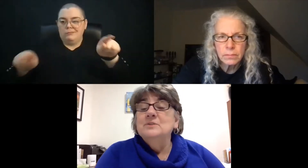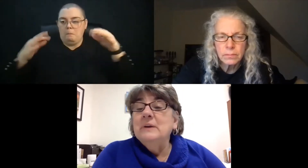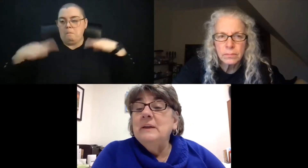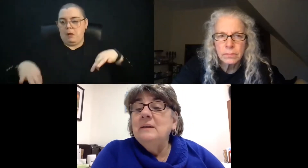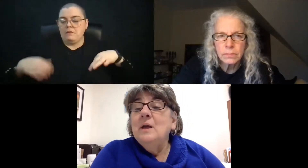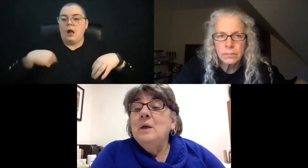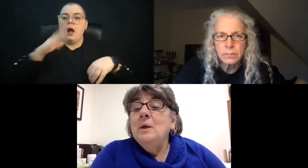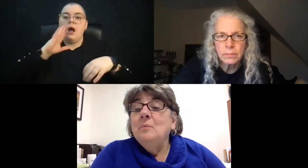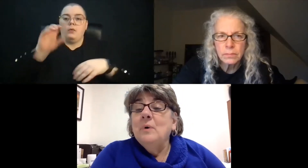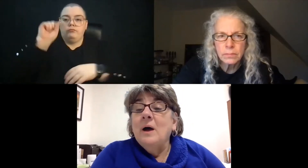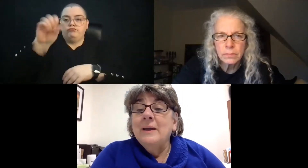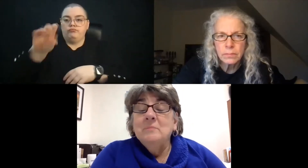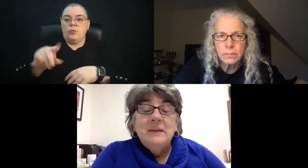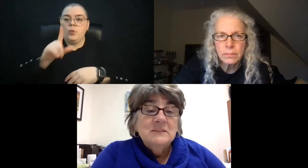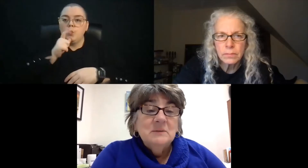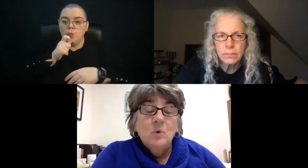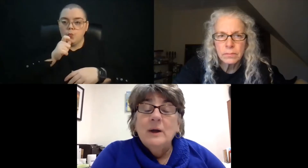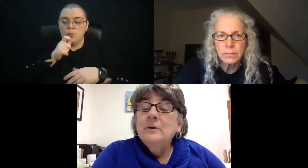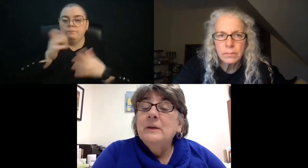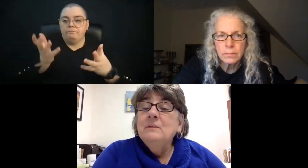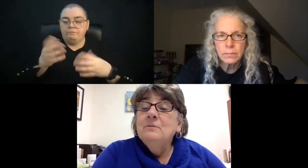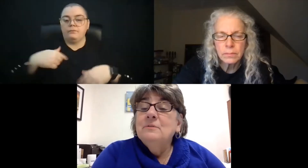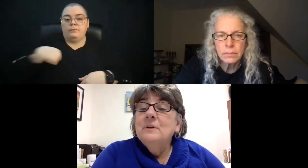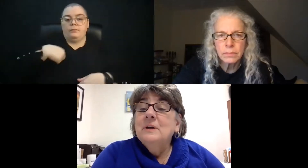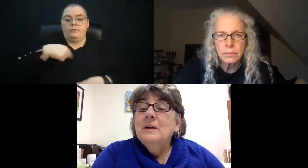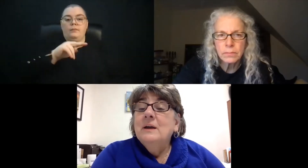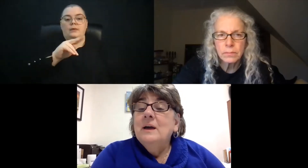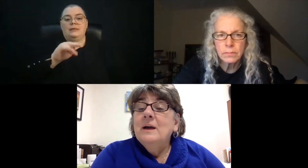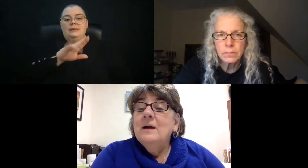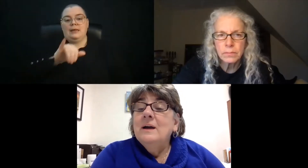on screen. I am Nancy McGuire Heath.